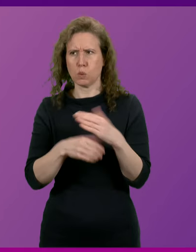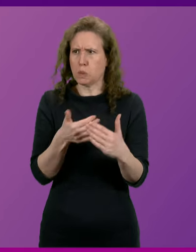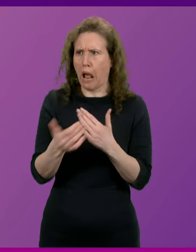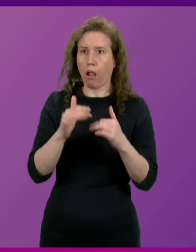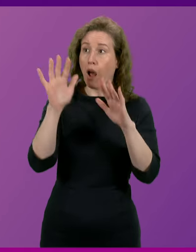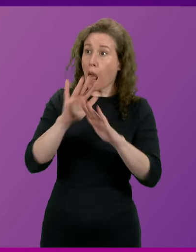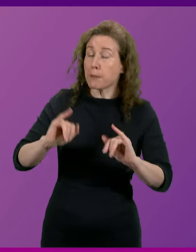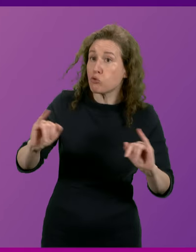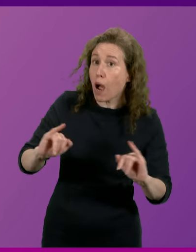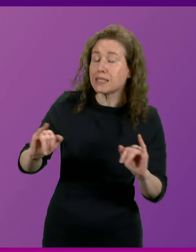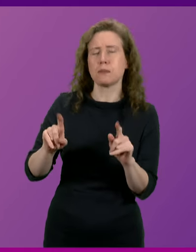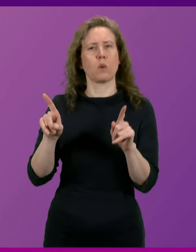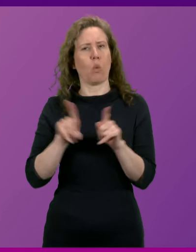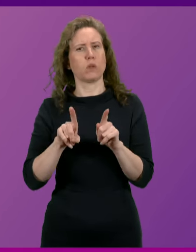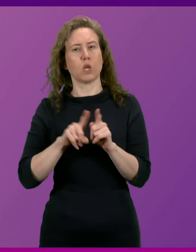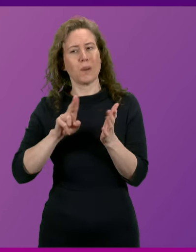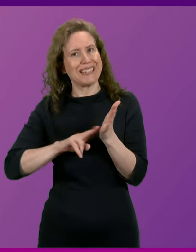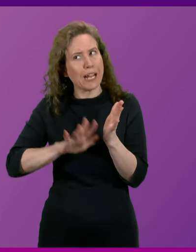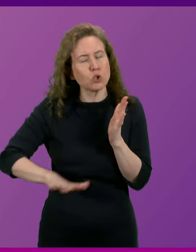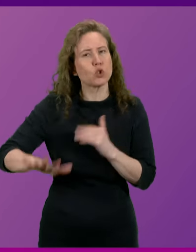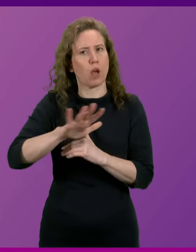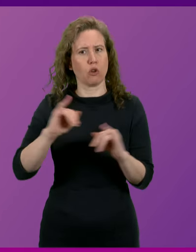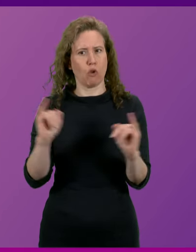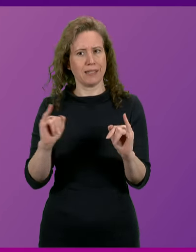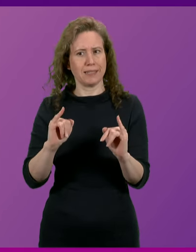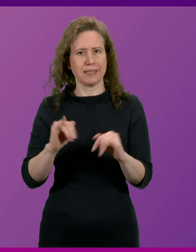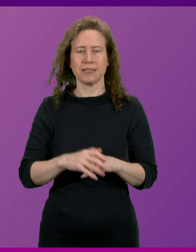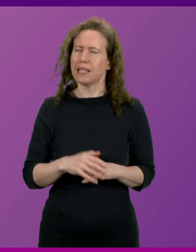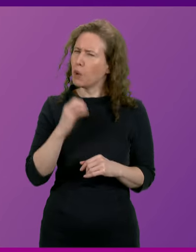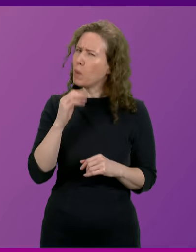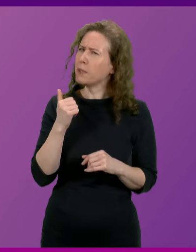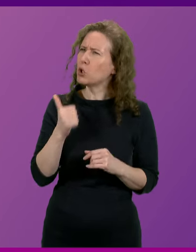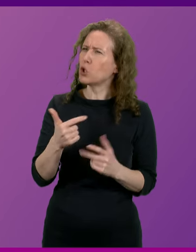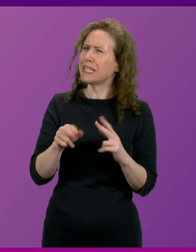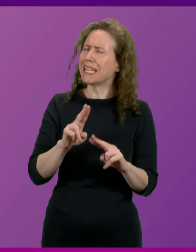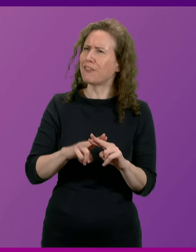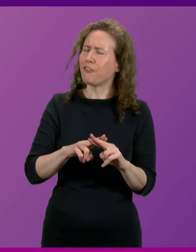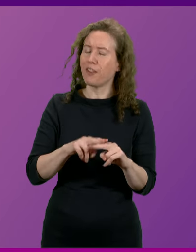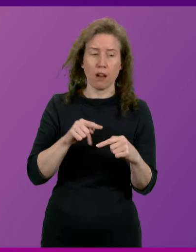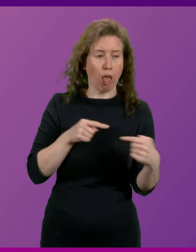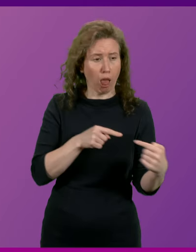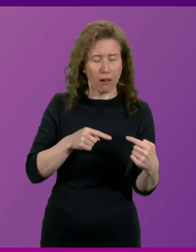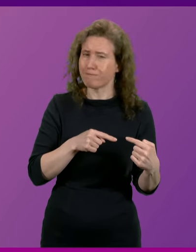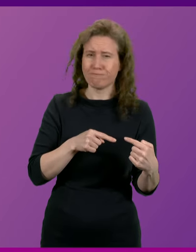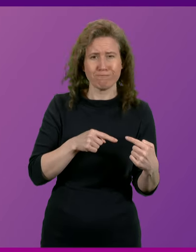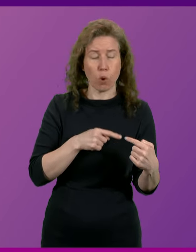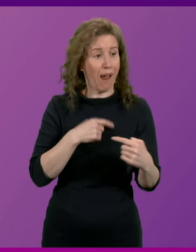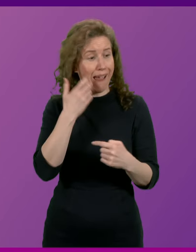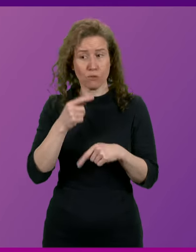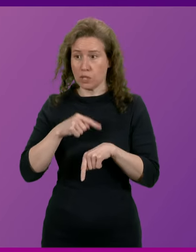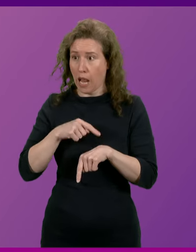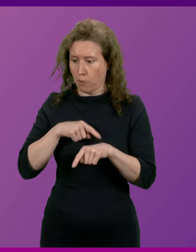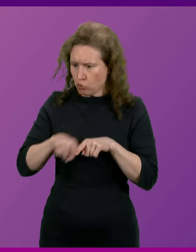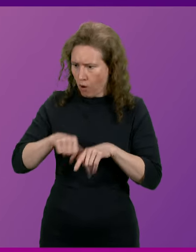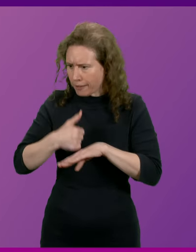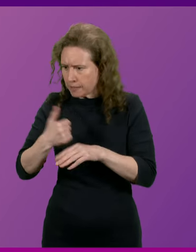just the climate crisis, but the nature crisis as well. Wouldn't it be quite something that, as opposed to opposing every measure we take to